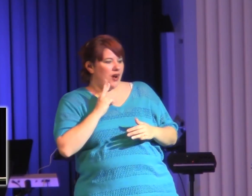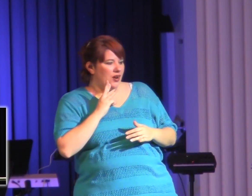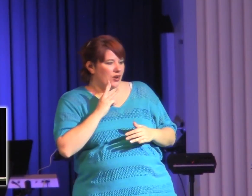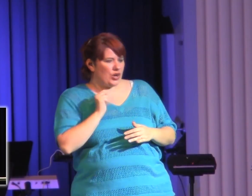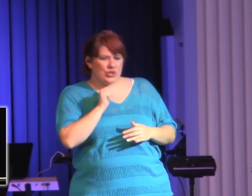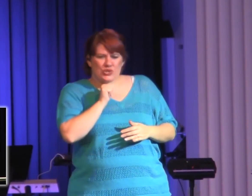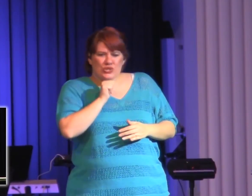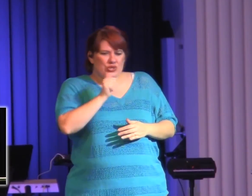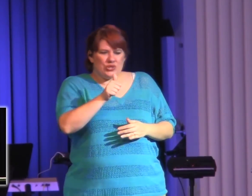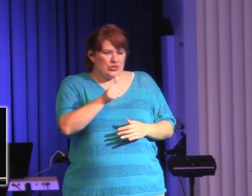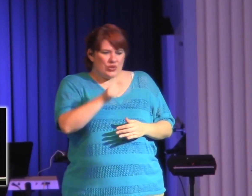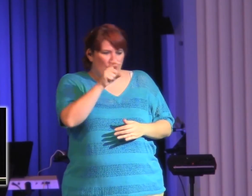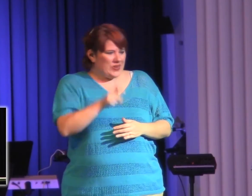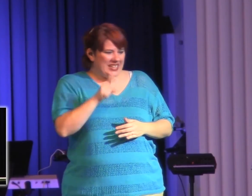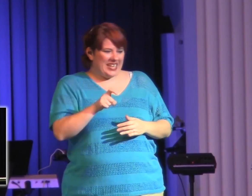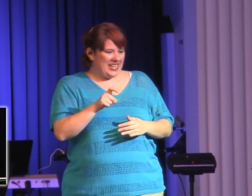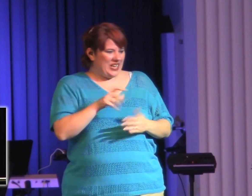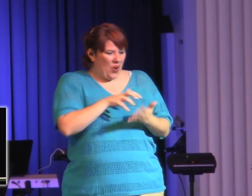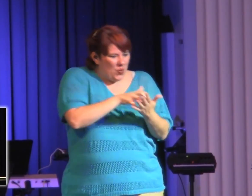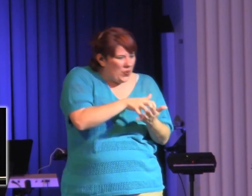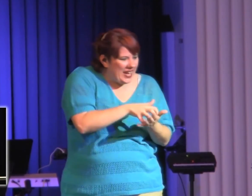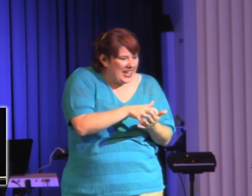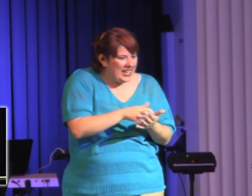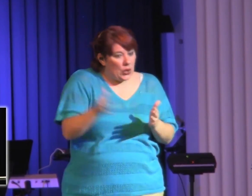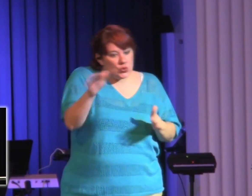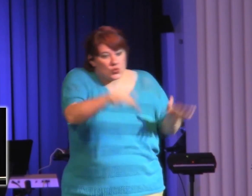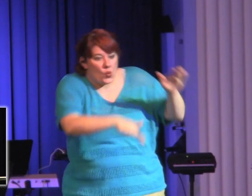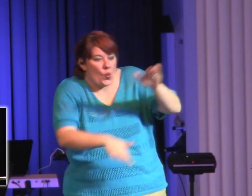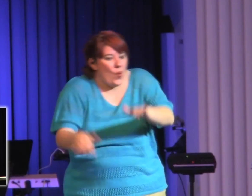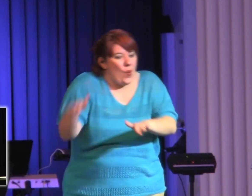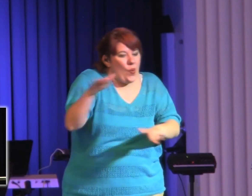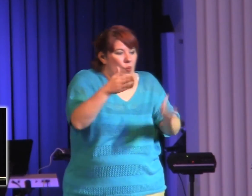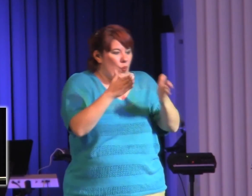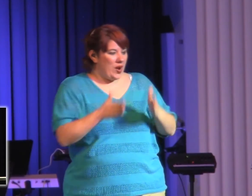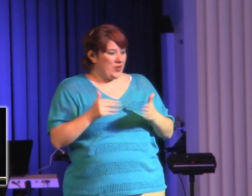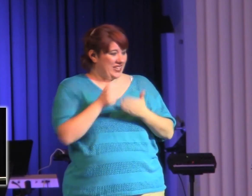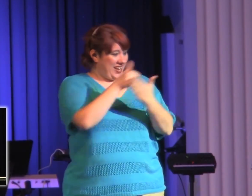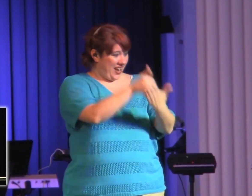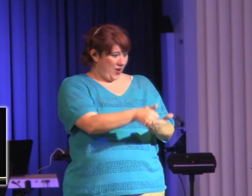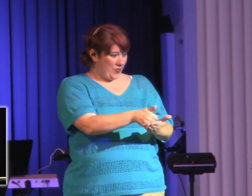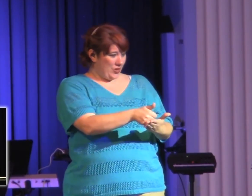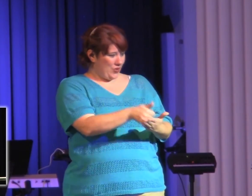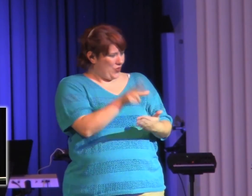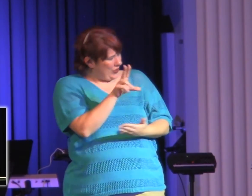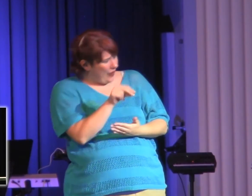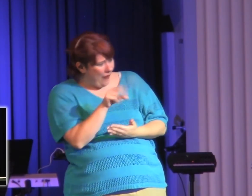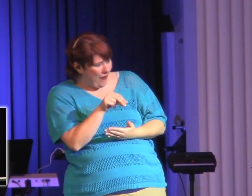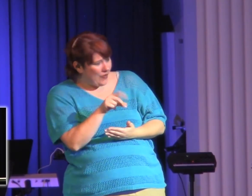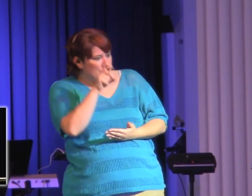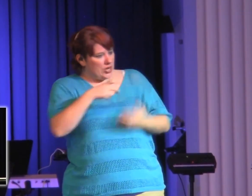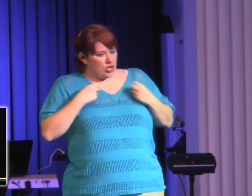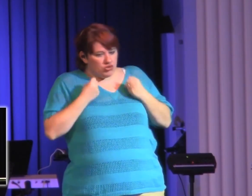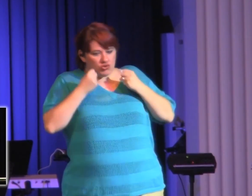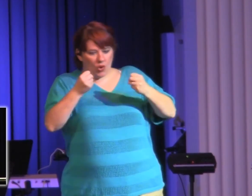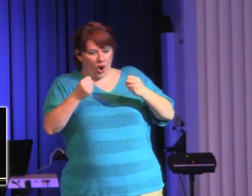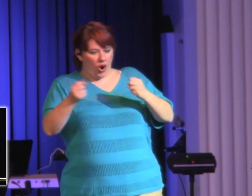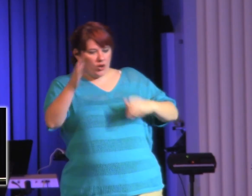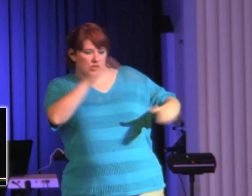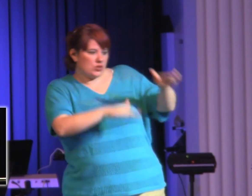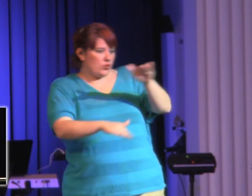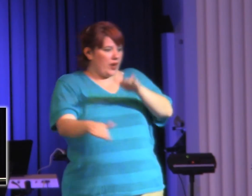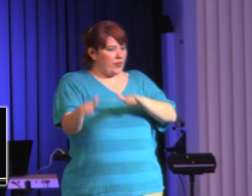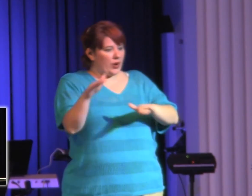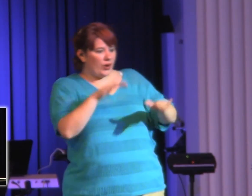swimmer. I want somebody. And actually, they can just throw me a rope, okay, and be on shore and pull me up. You understand what I'm saying? I just want to get up.